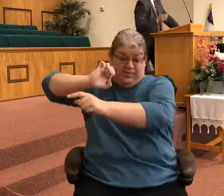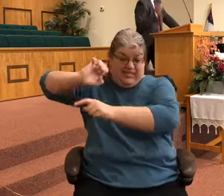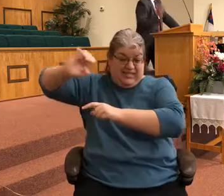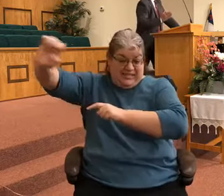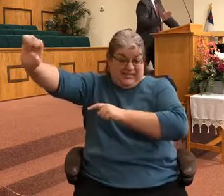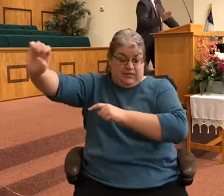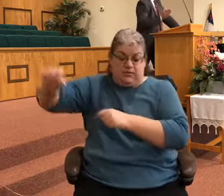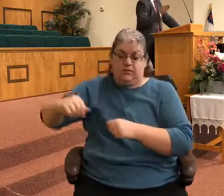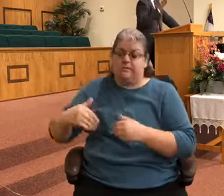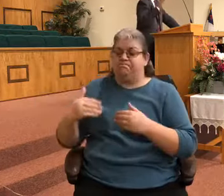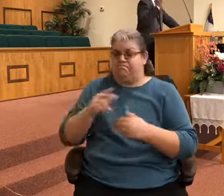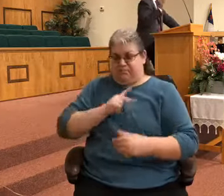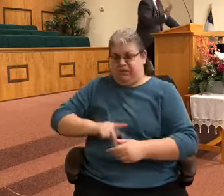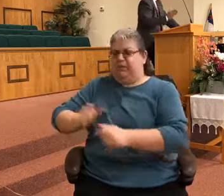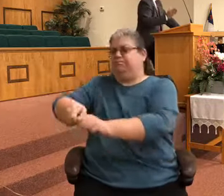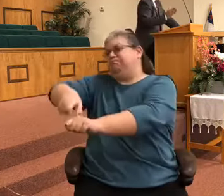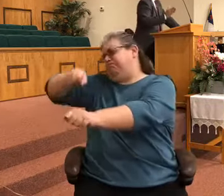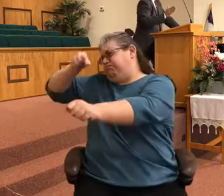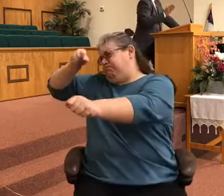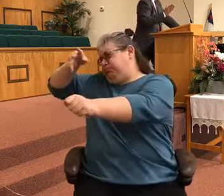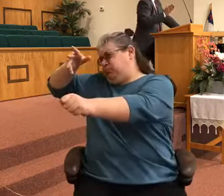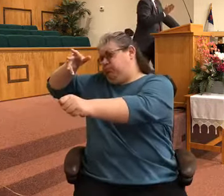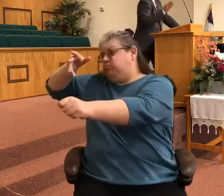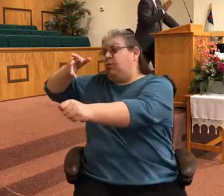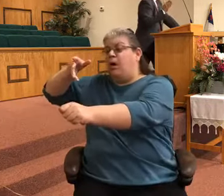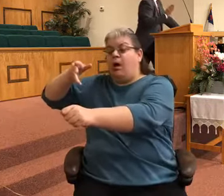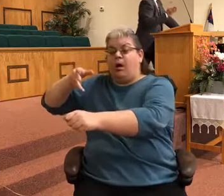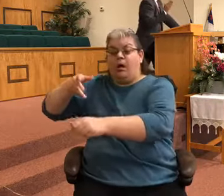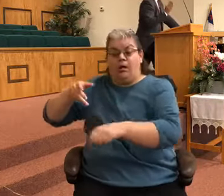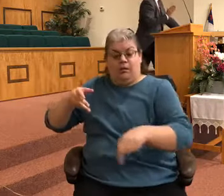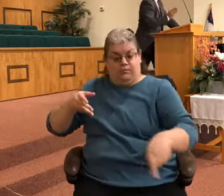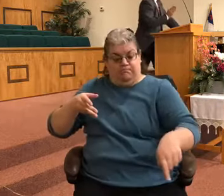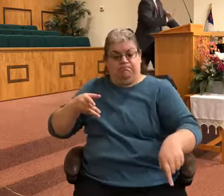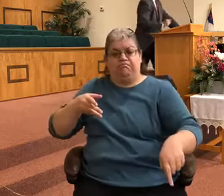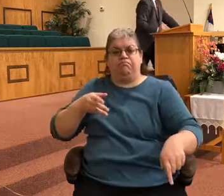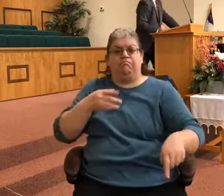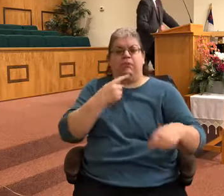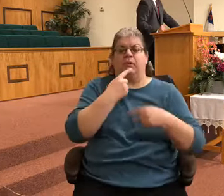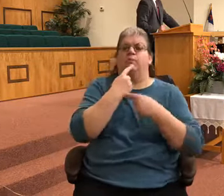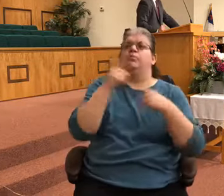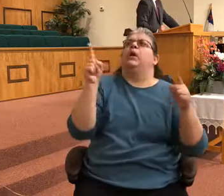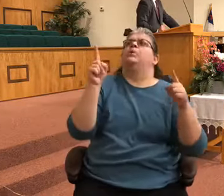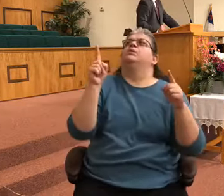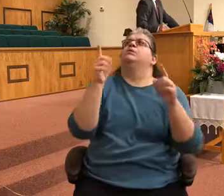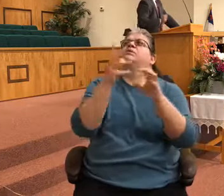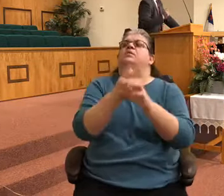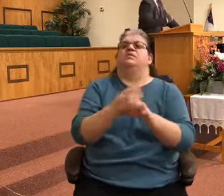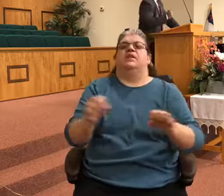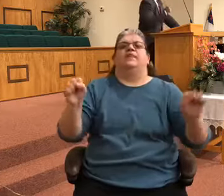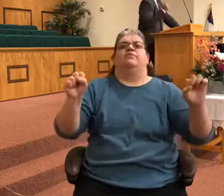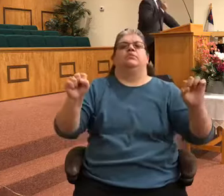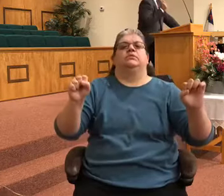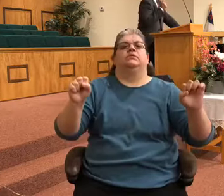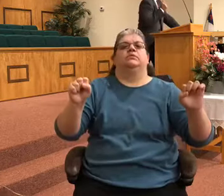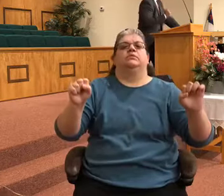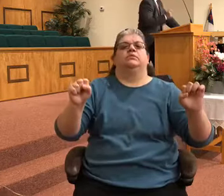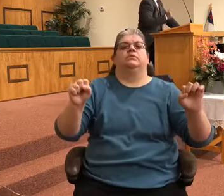as he shoots it, he pronounces, he pronounces deliverance. It's a promise from the almighty